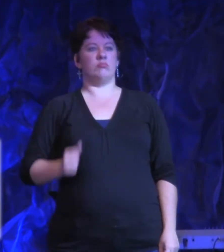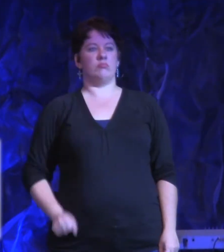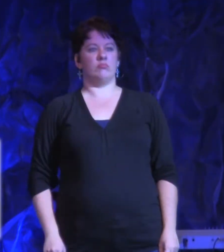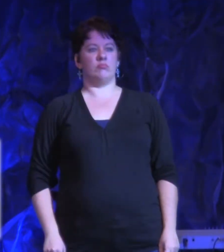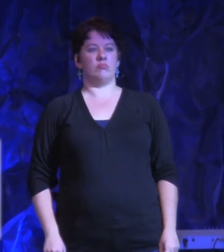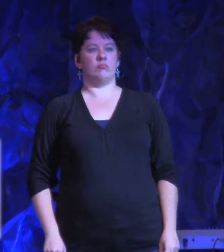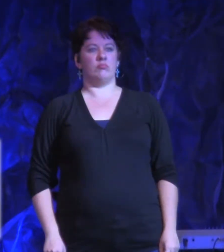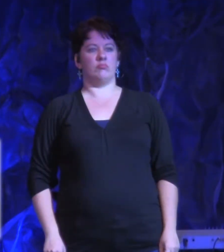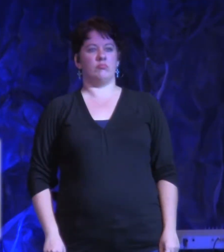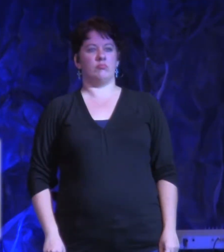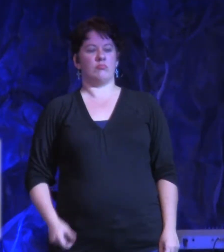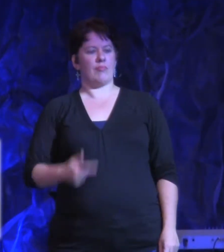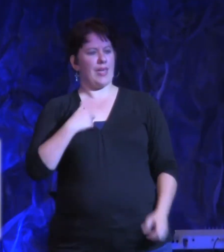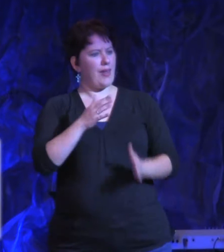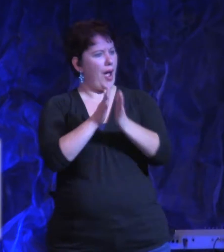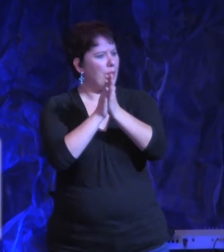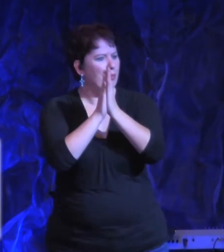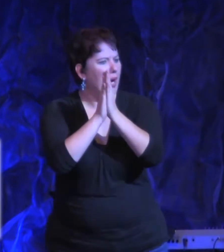God, help them.